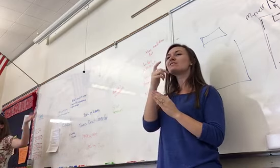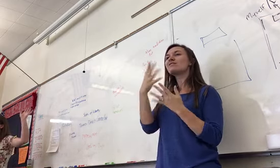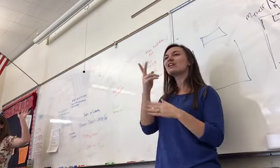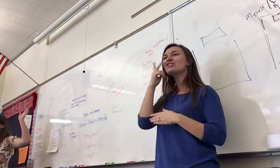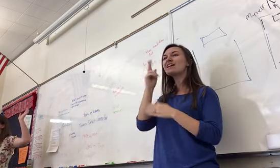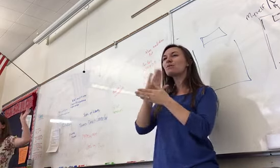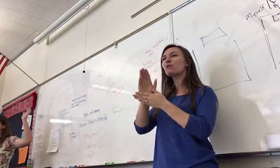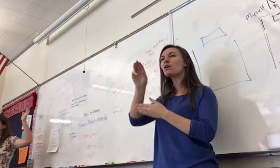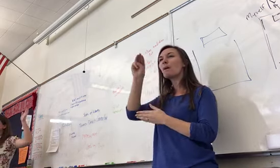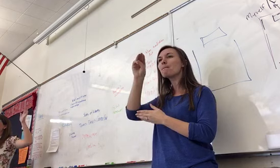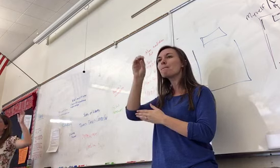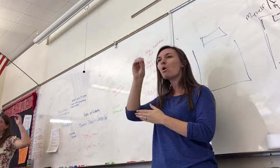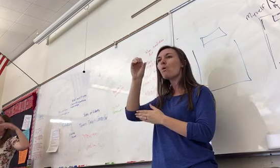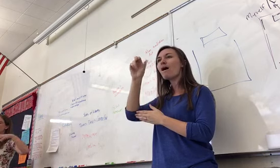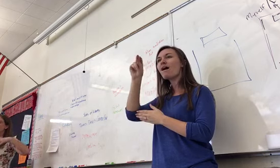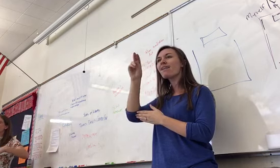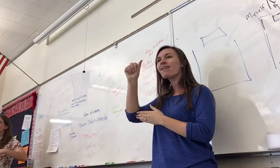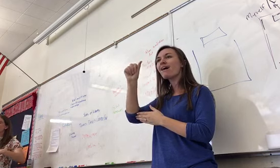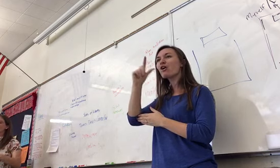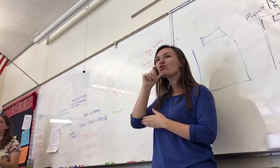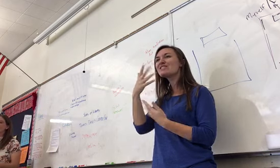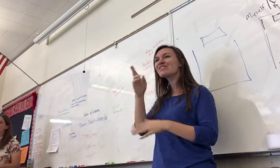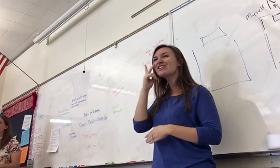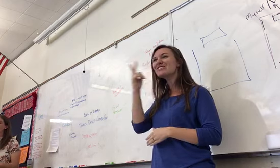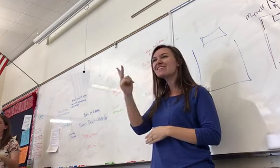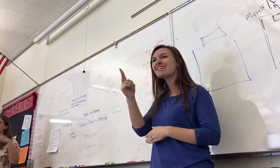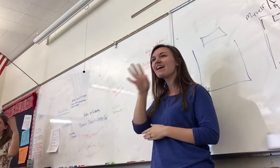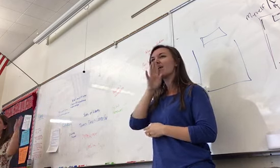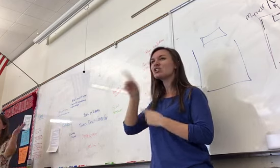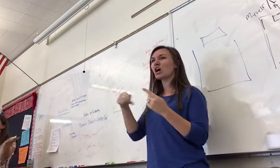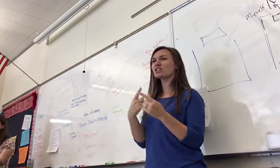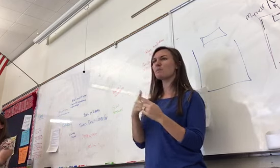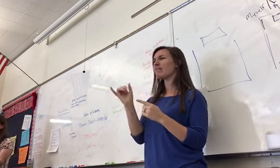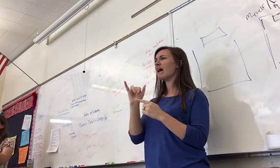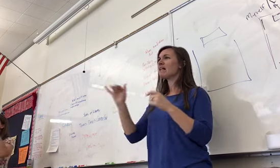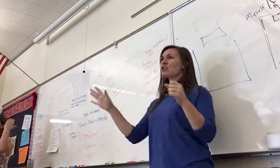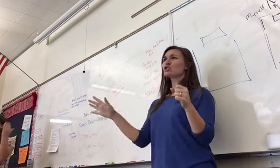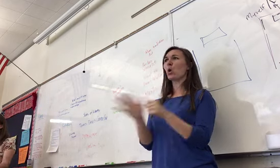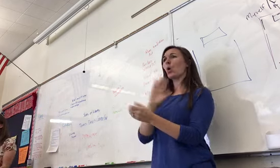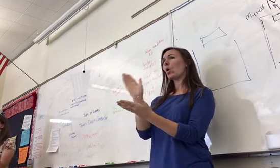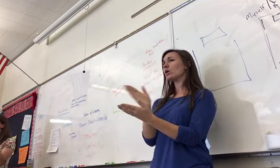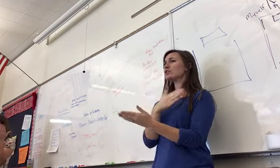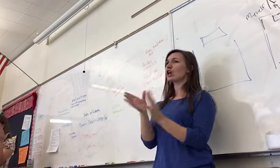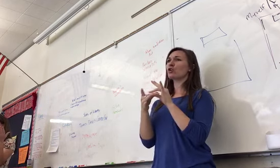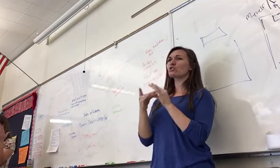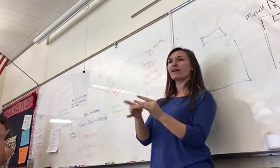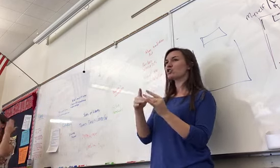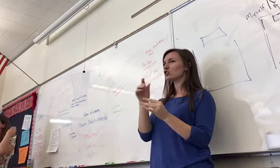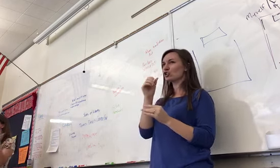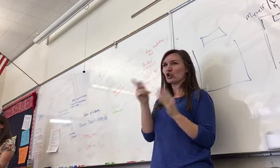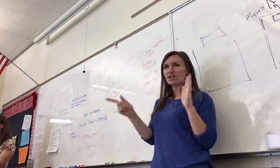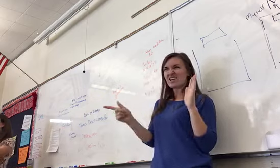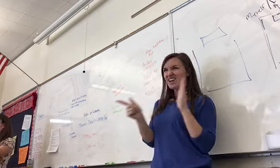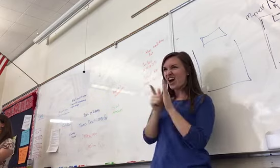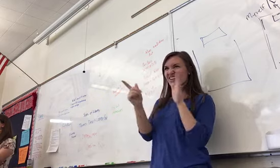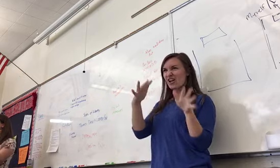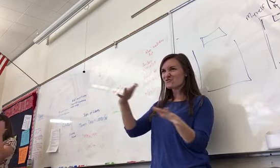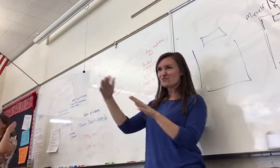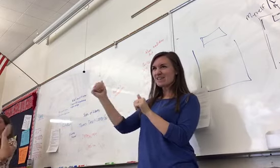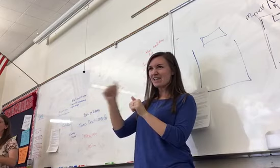Yeah, good movie. In Moana, it talks all about, there's an entire song about how you're not allowed to leave, and all the trade is here, and you